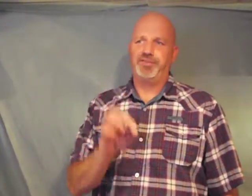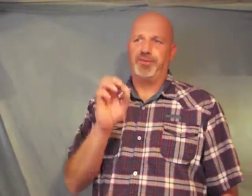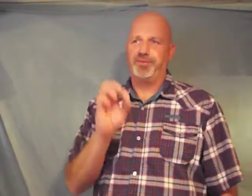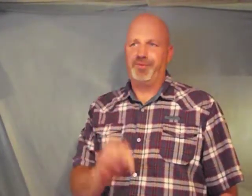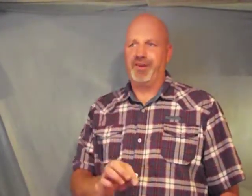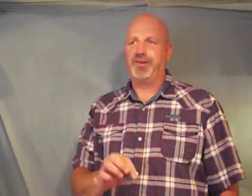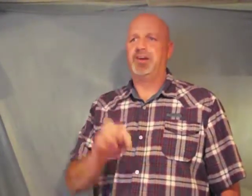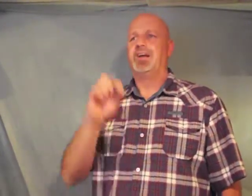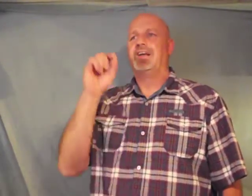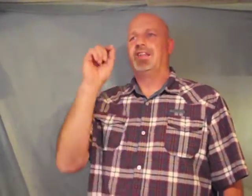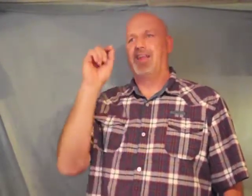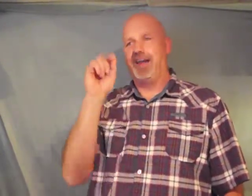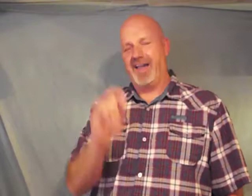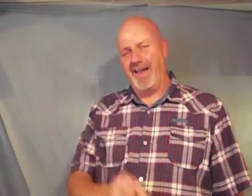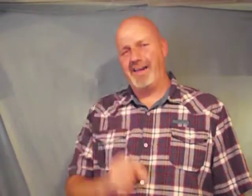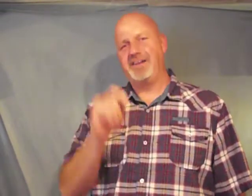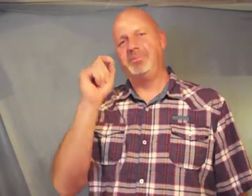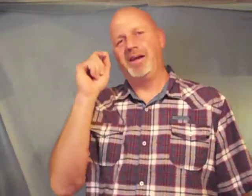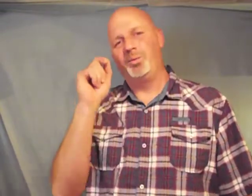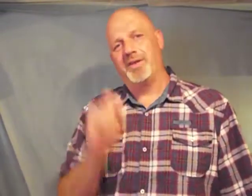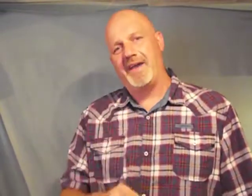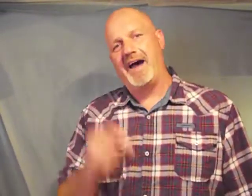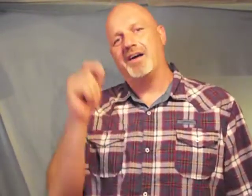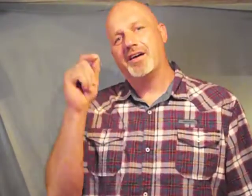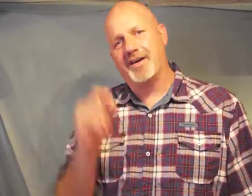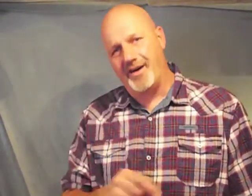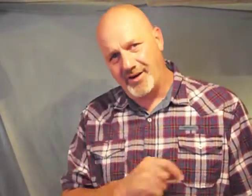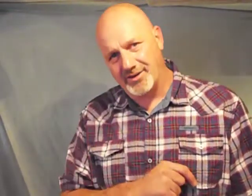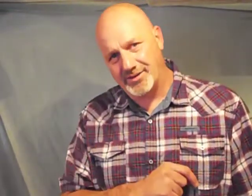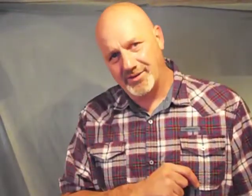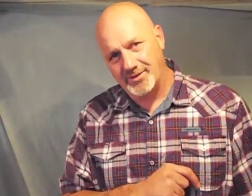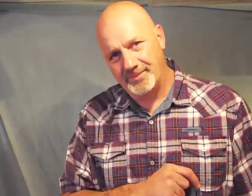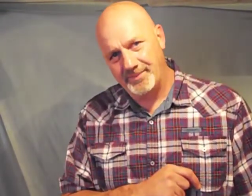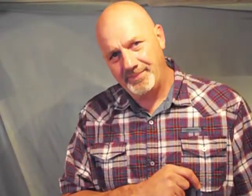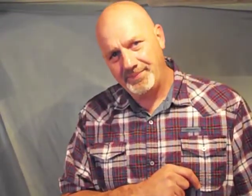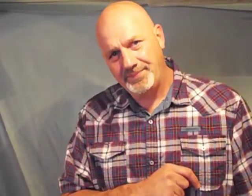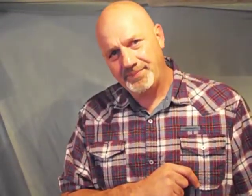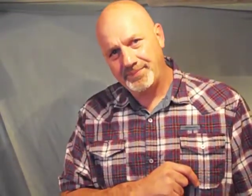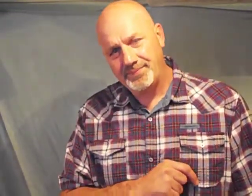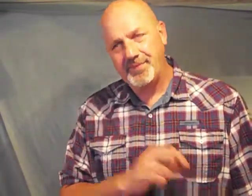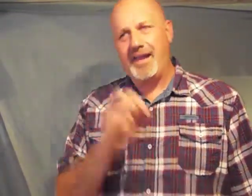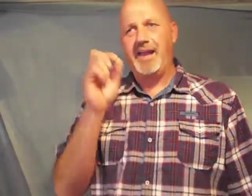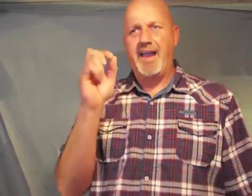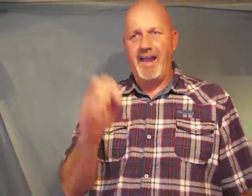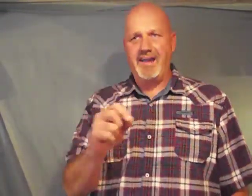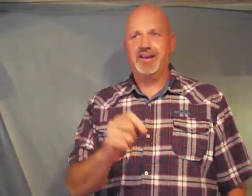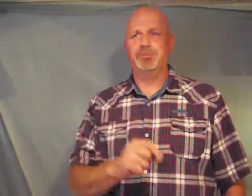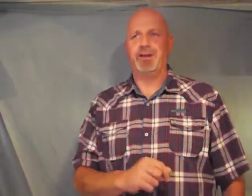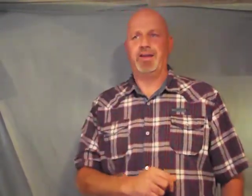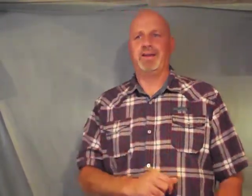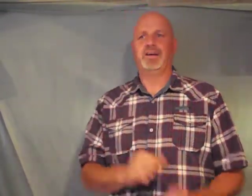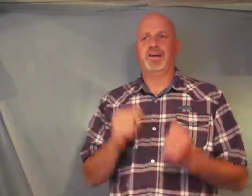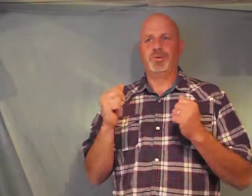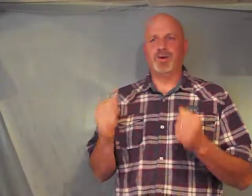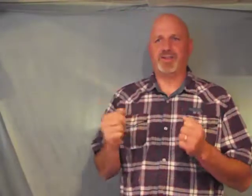fulfilled they hated me without cause they hated me without